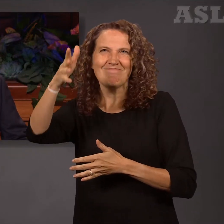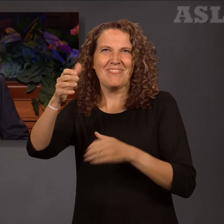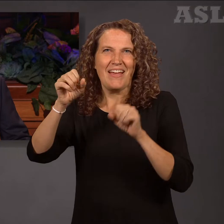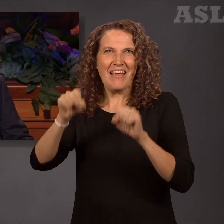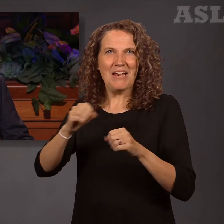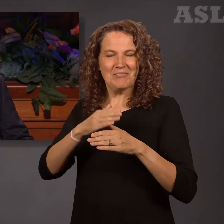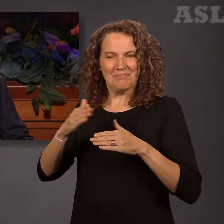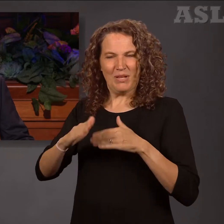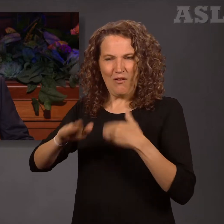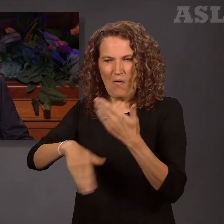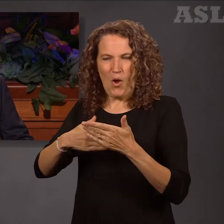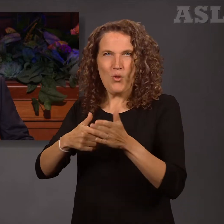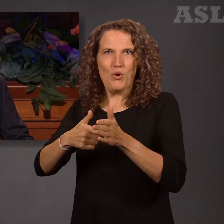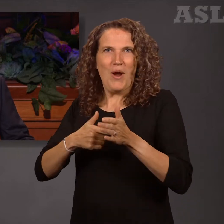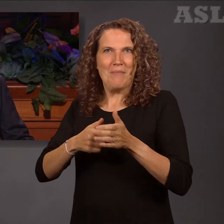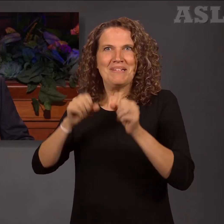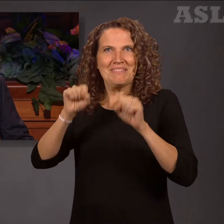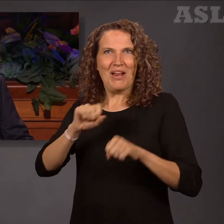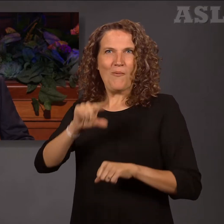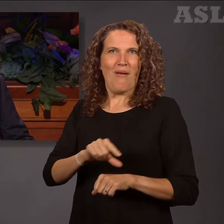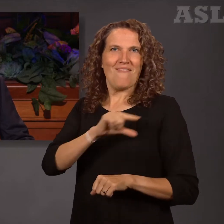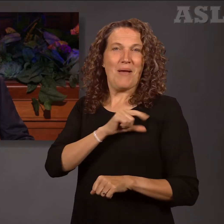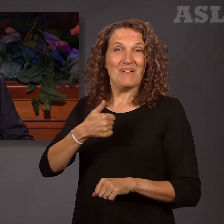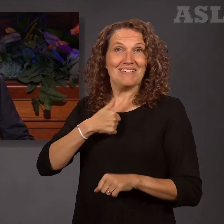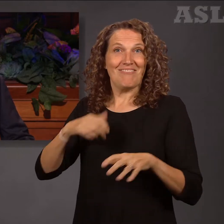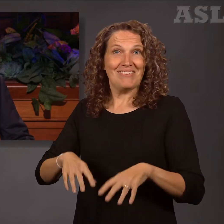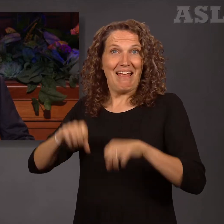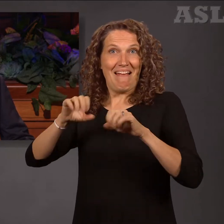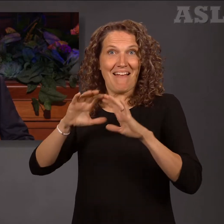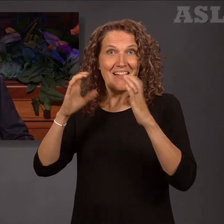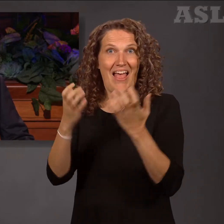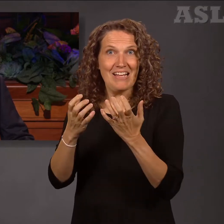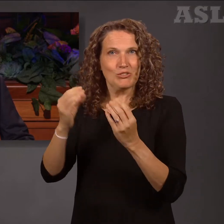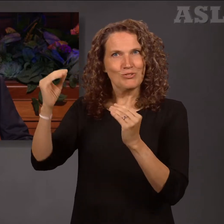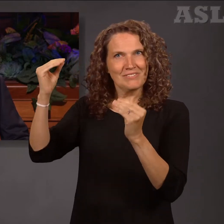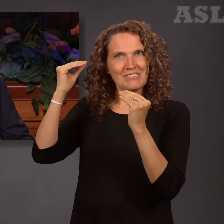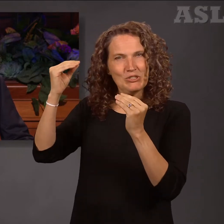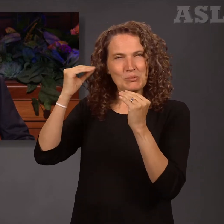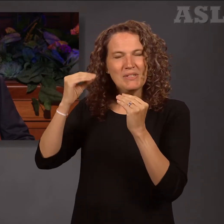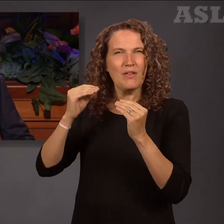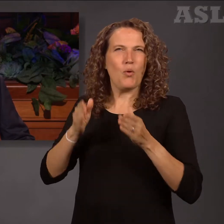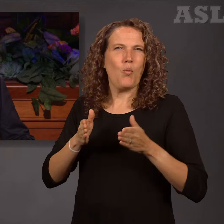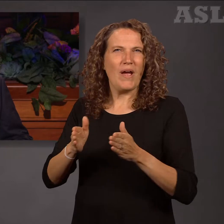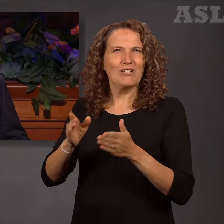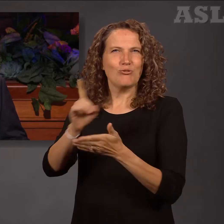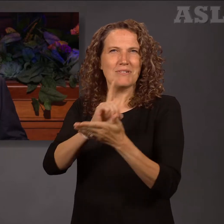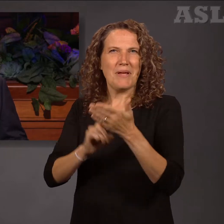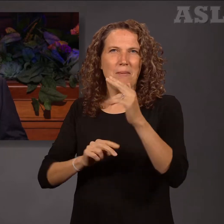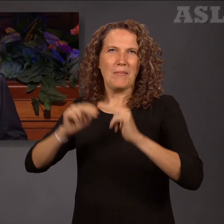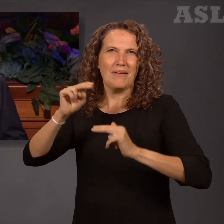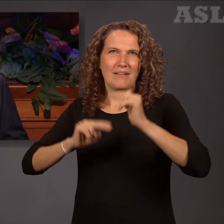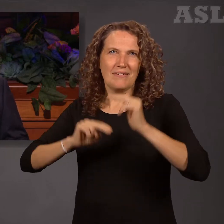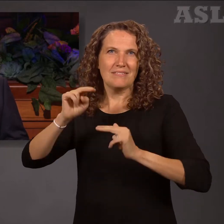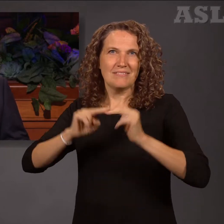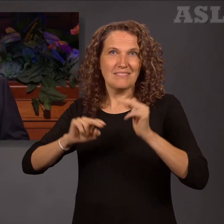requirements to be qualified to take the class that would teach me how to design buildings and other structures